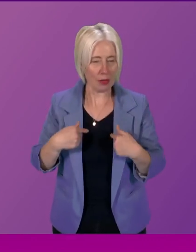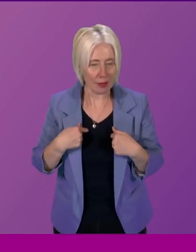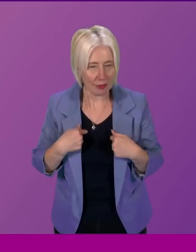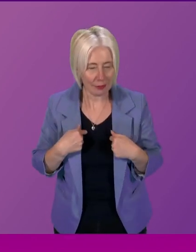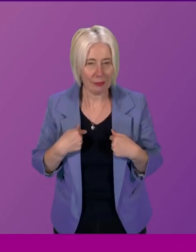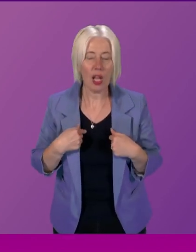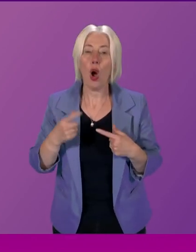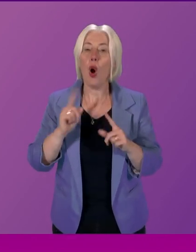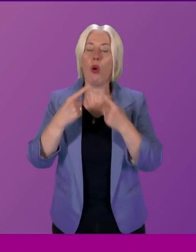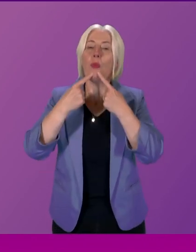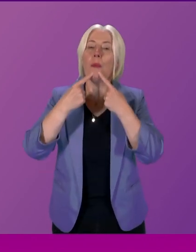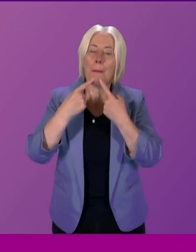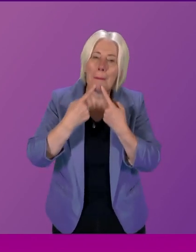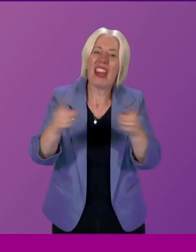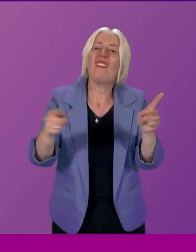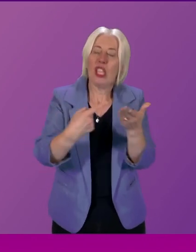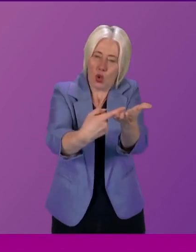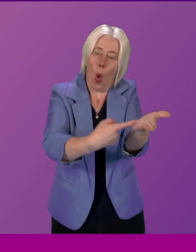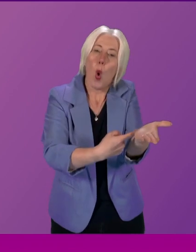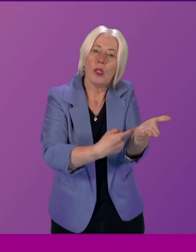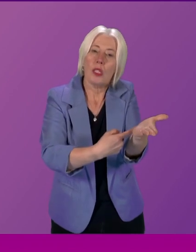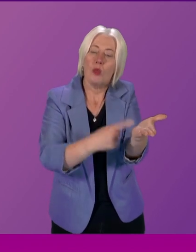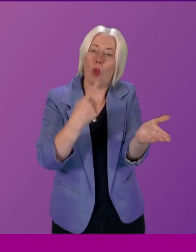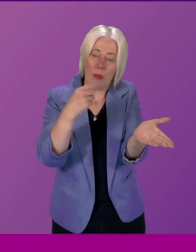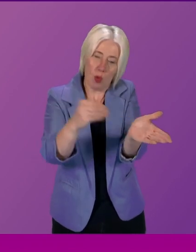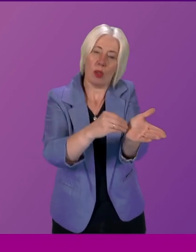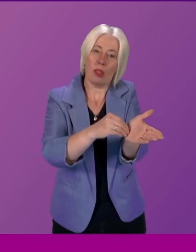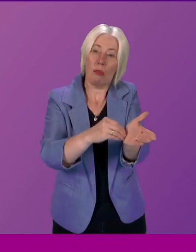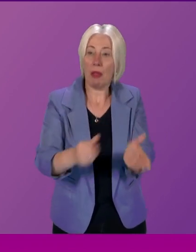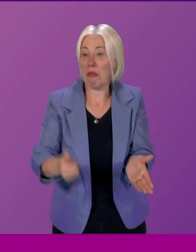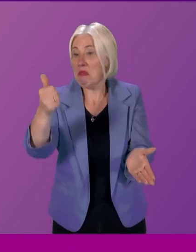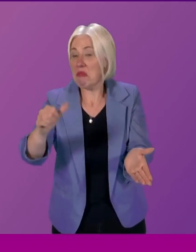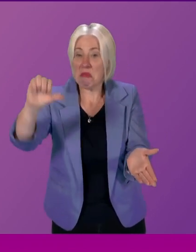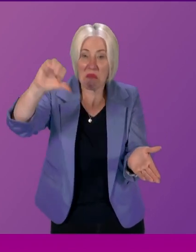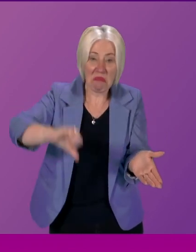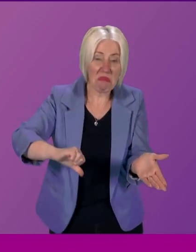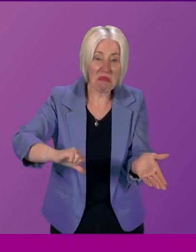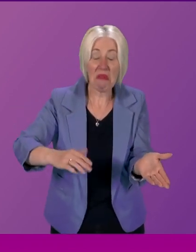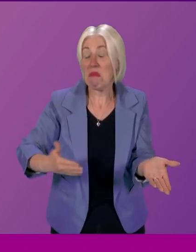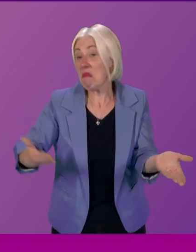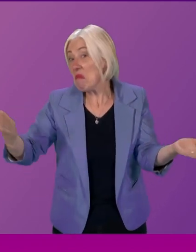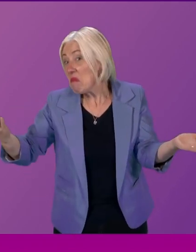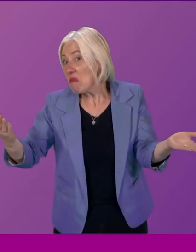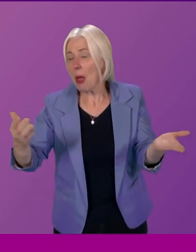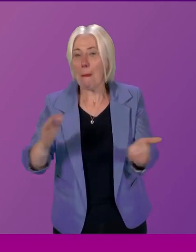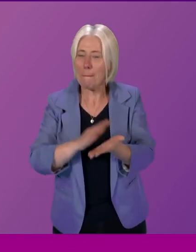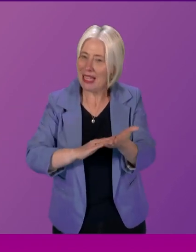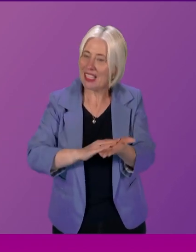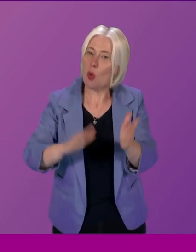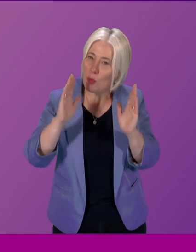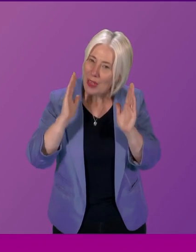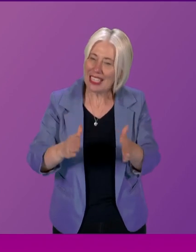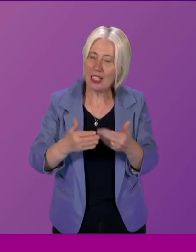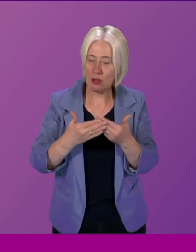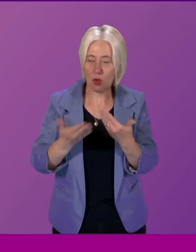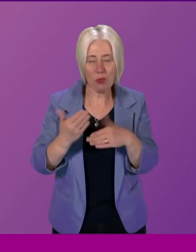manifestos as good or bad as they may be wherever or whoever they're coming from always need a lot of